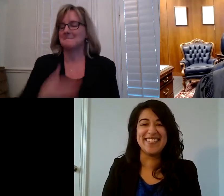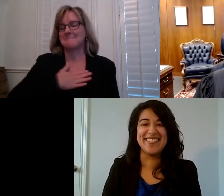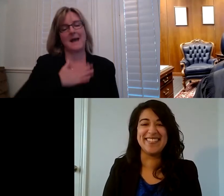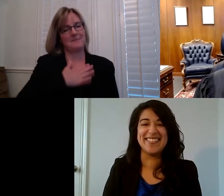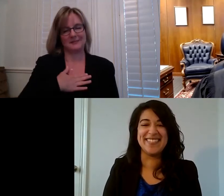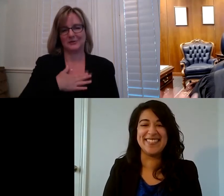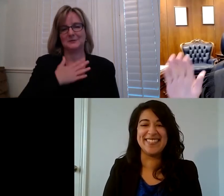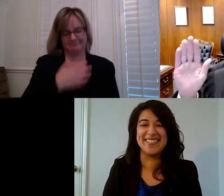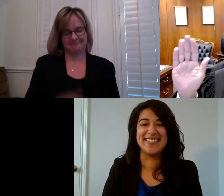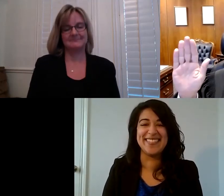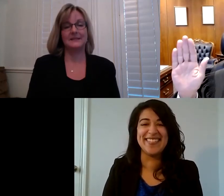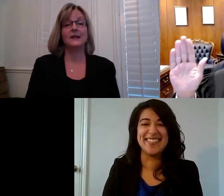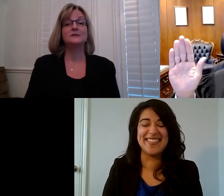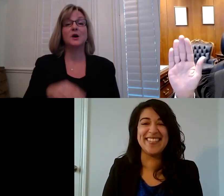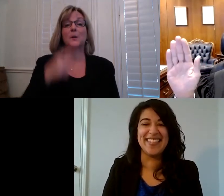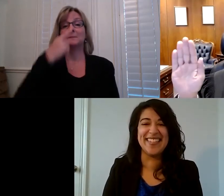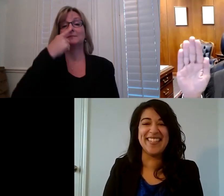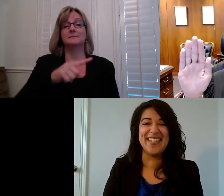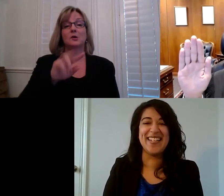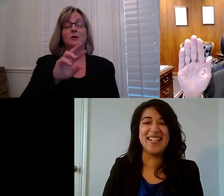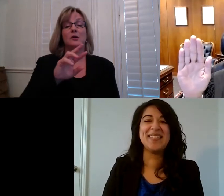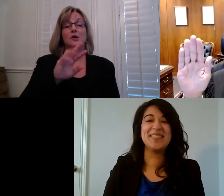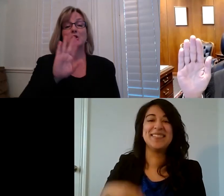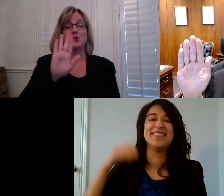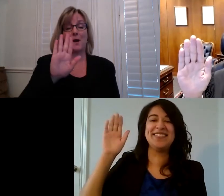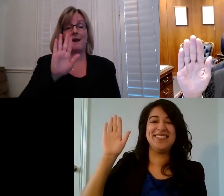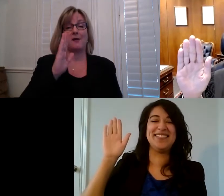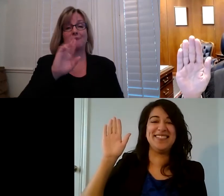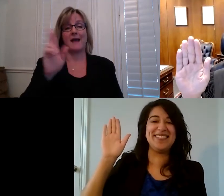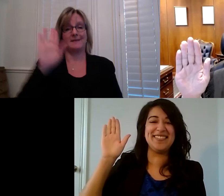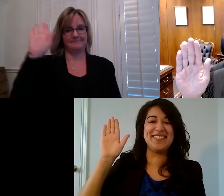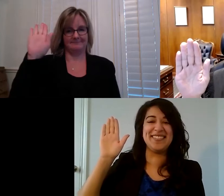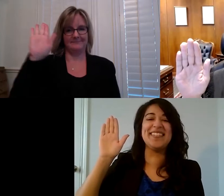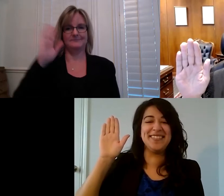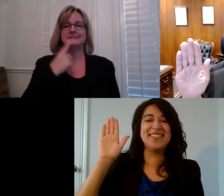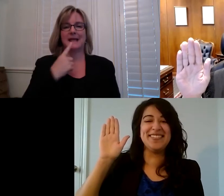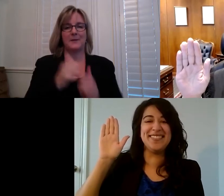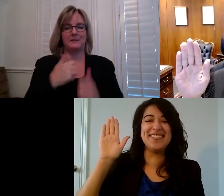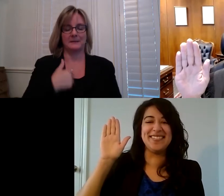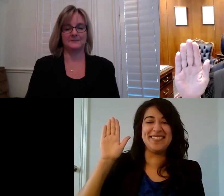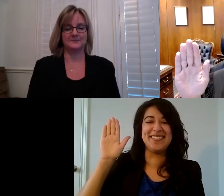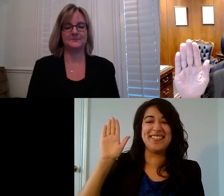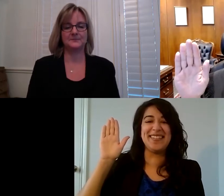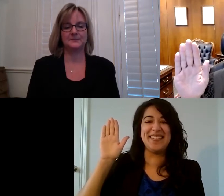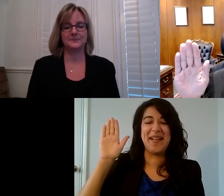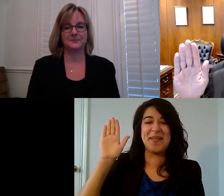so if you'll raise your hand and repeat after me and you can say your name